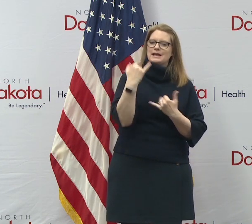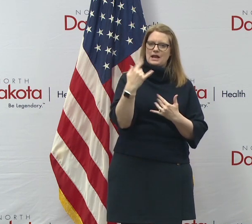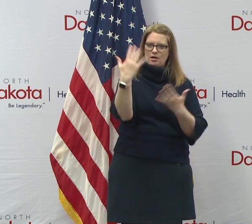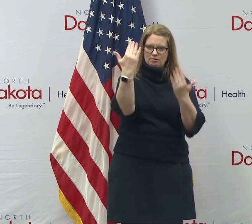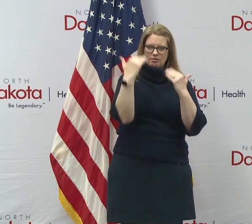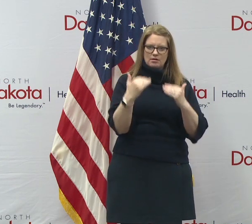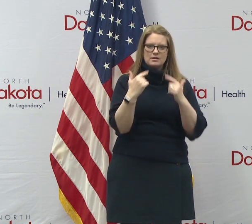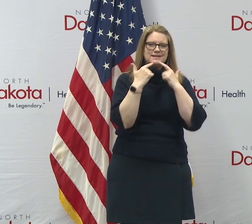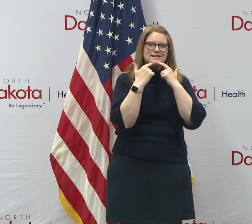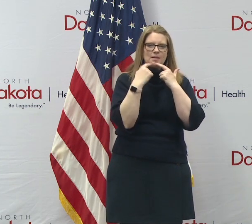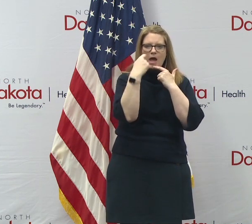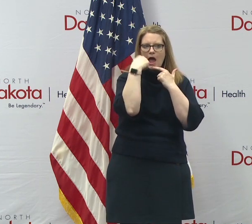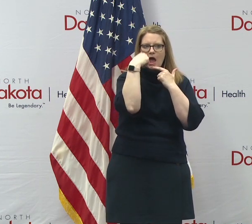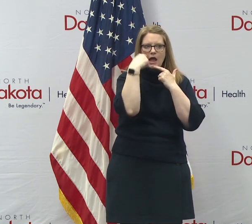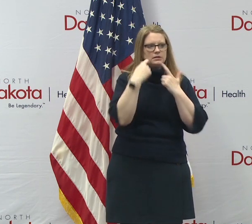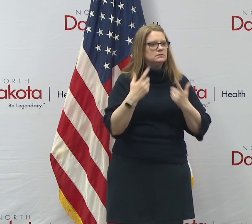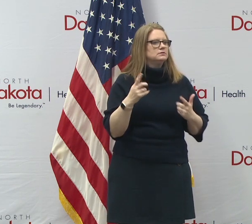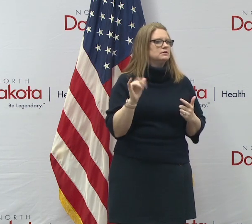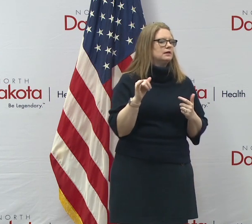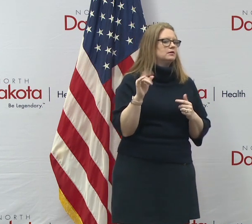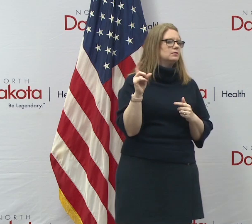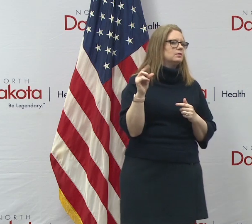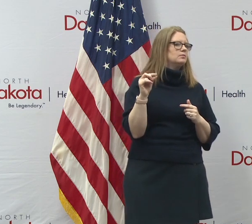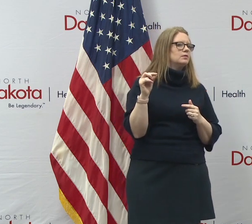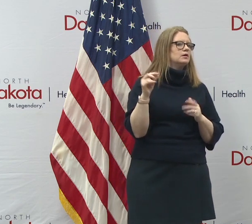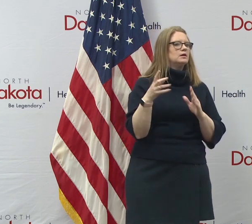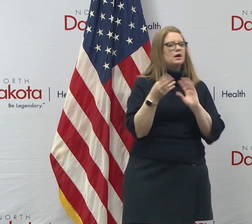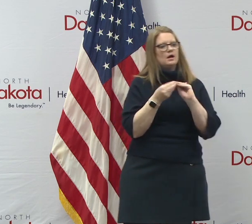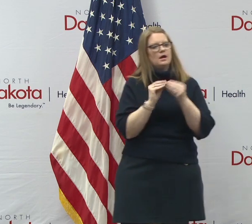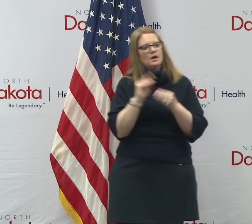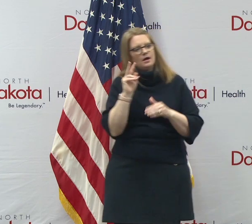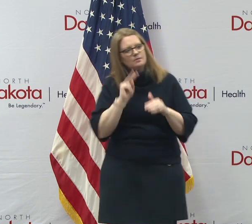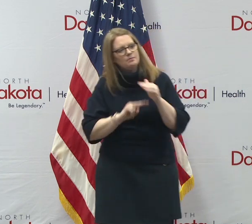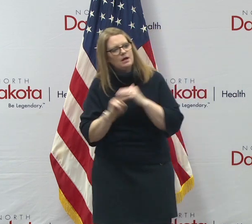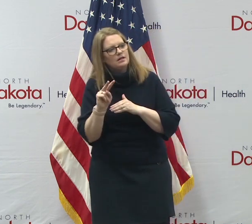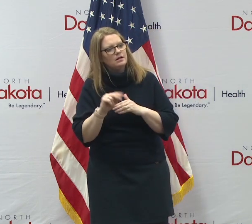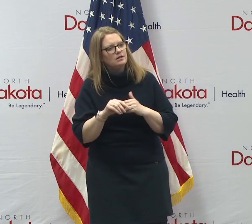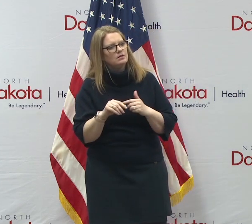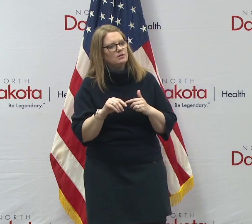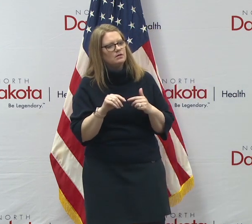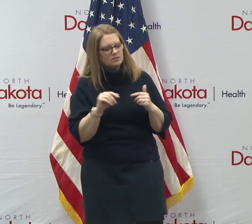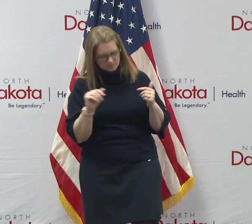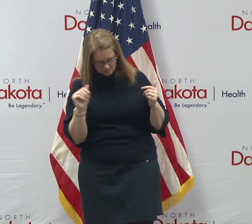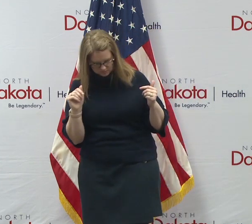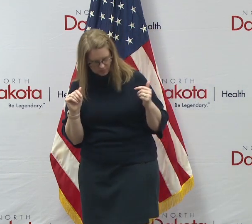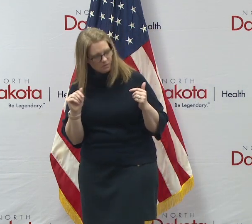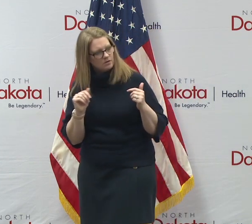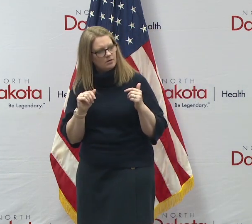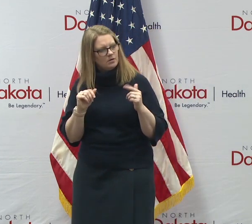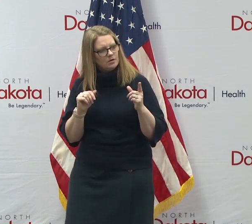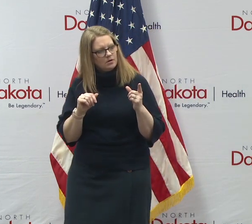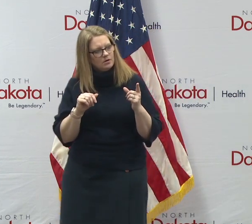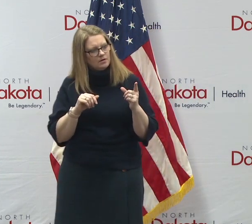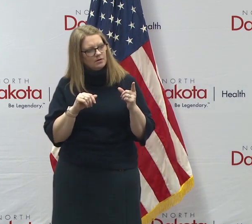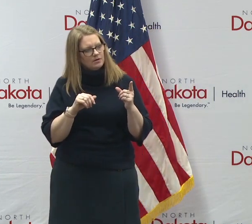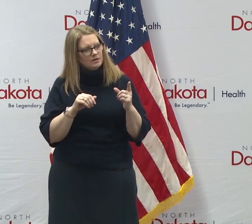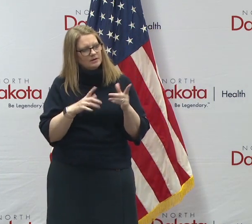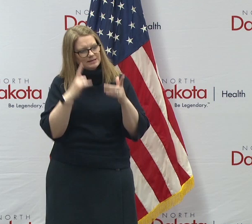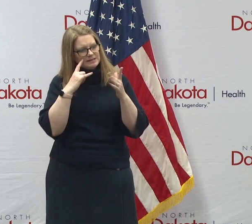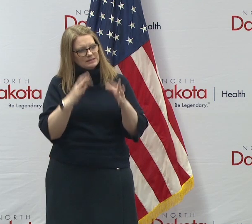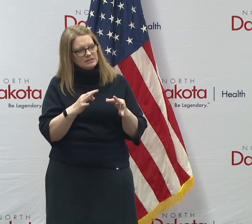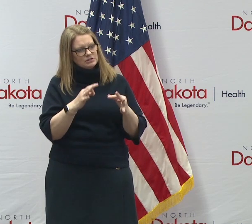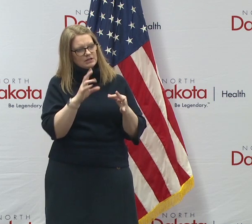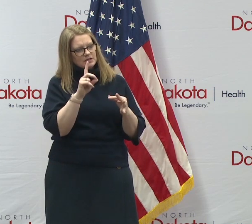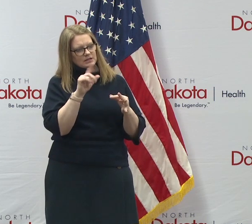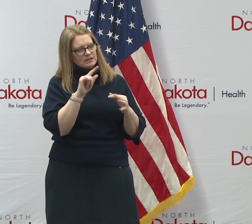swab. Thank you. One more on modeling. Um, you said a few minutes ago you'd like to make decisions on data rather than